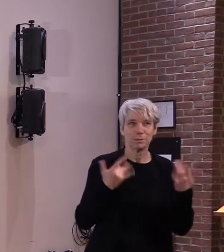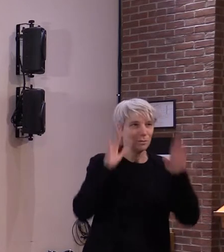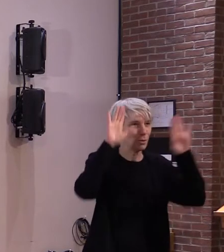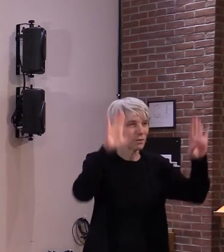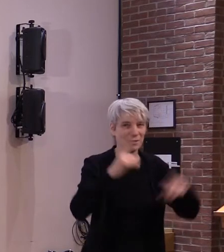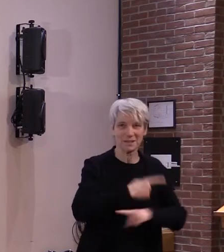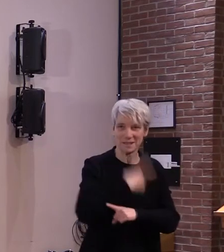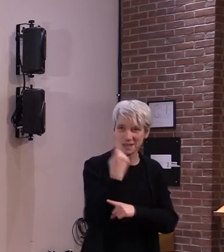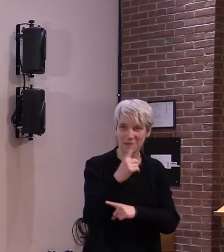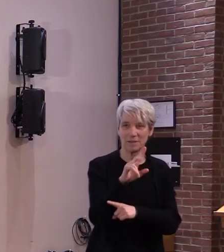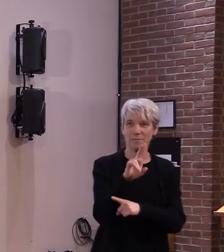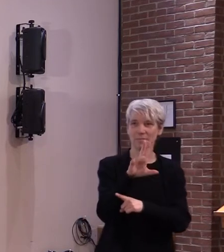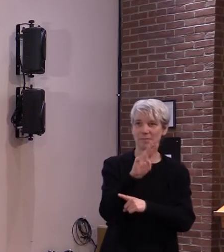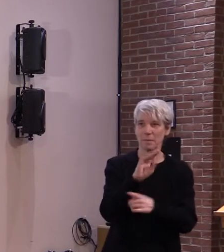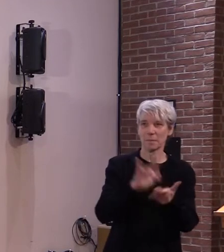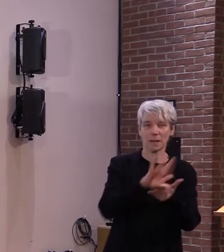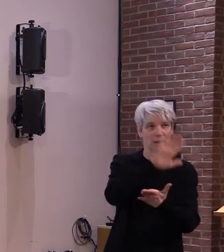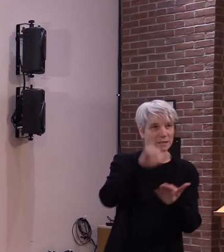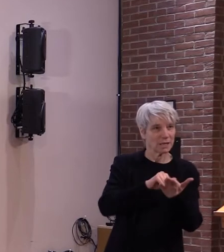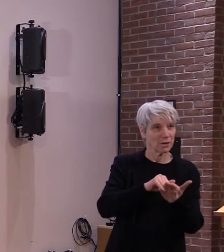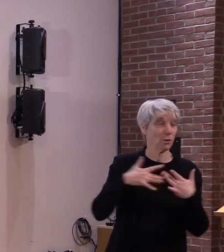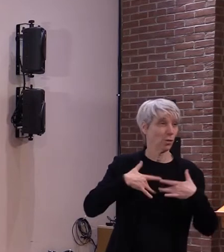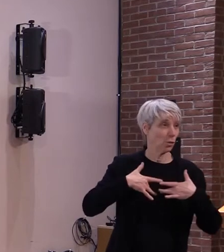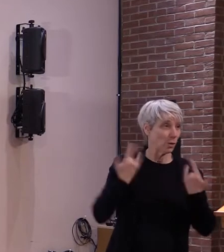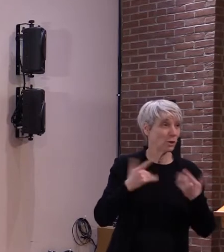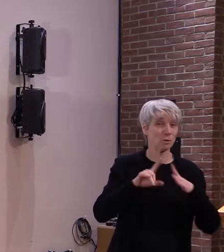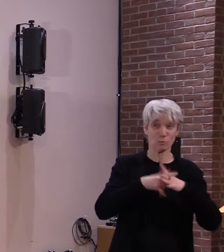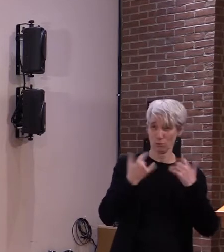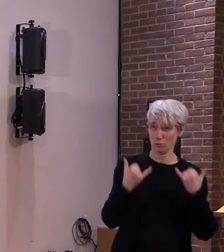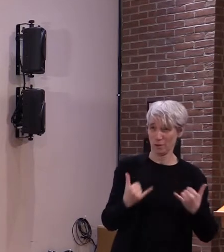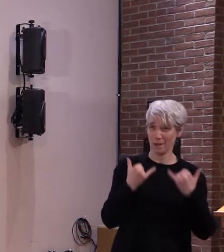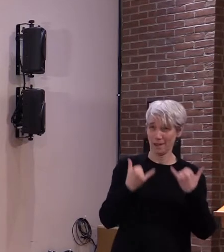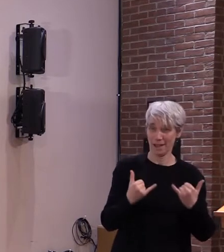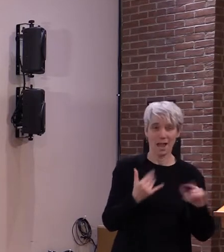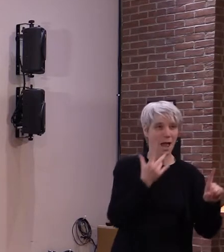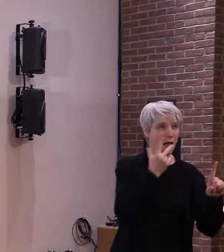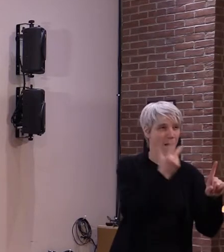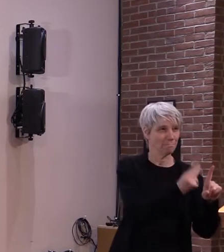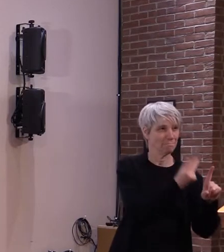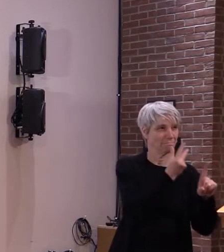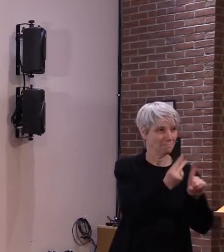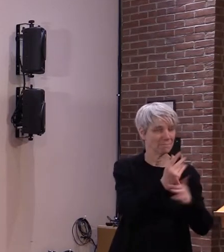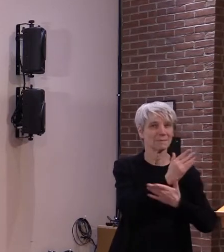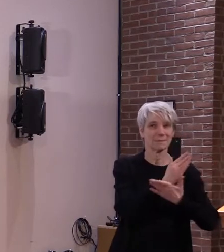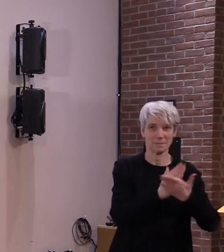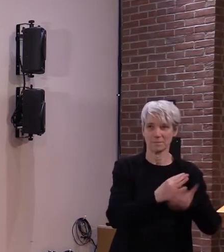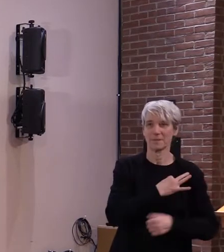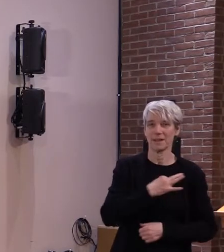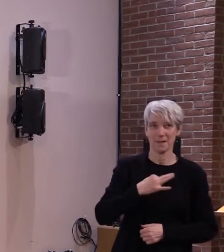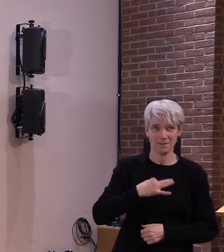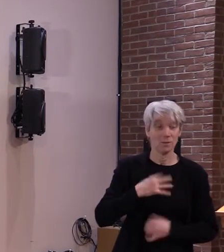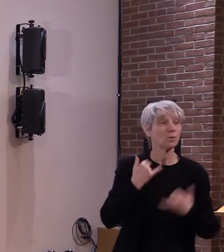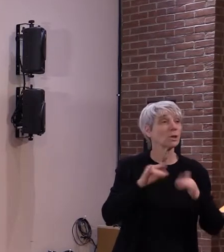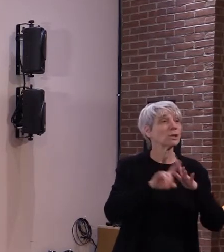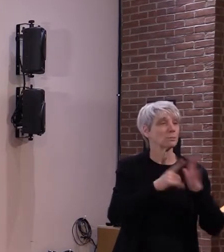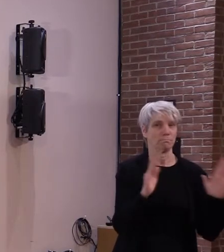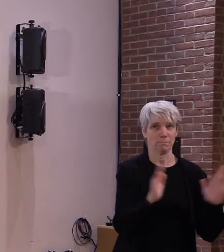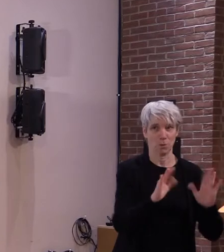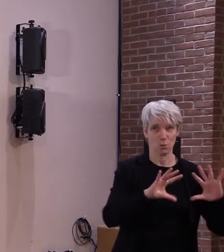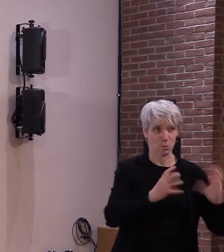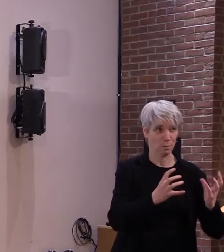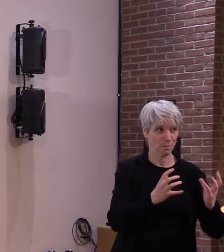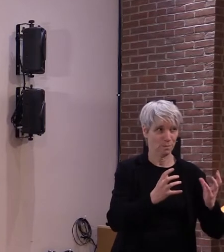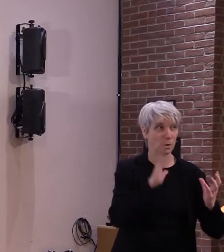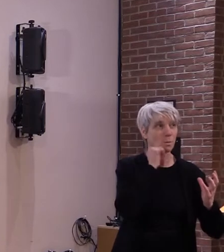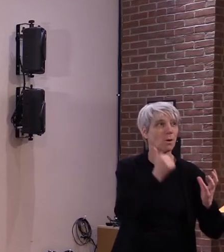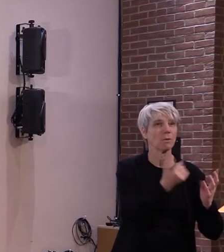very excited to be able to begin vaccinating our staff today we're vaccinating a small people are employees today more